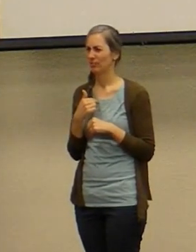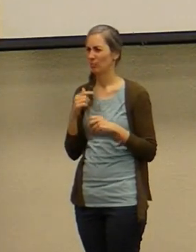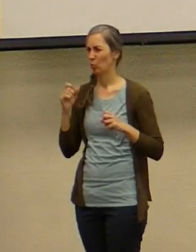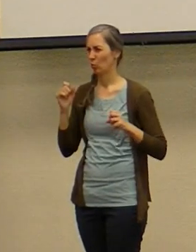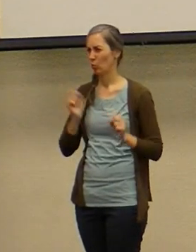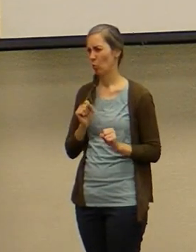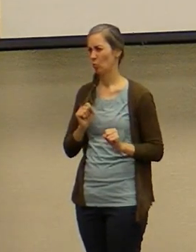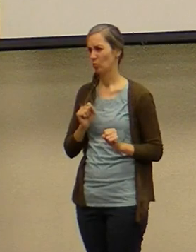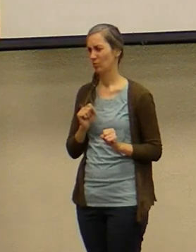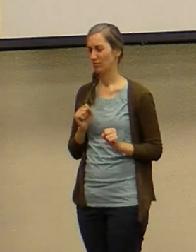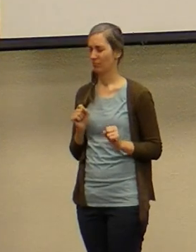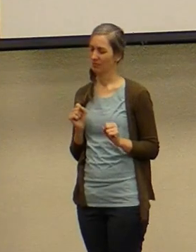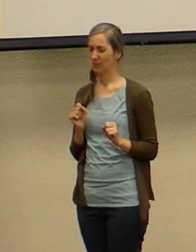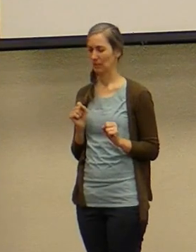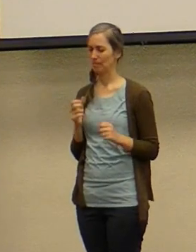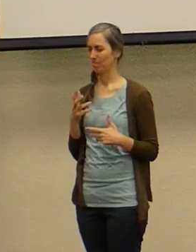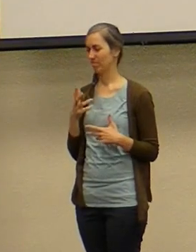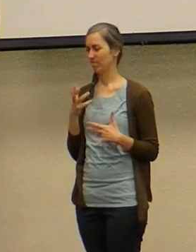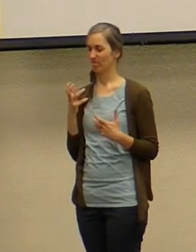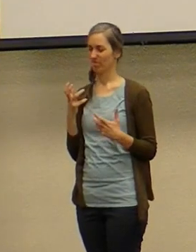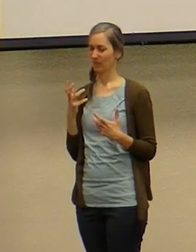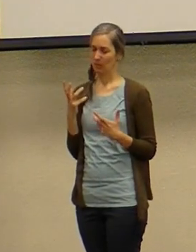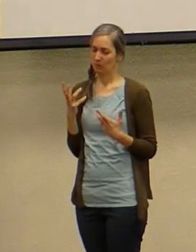being very angry